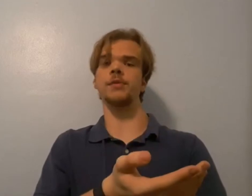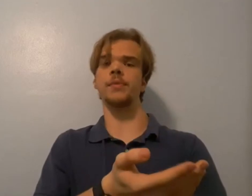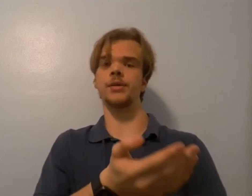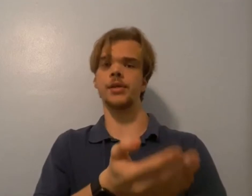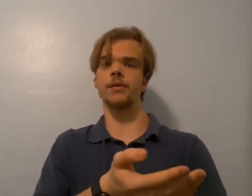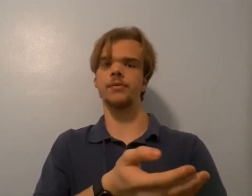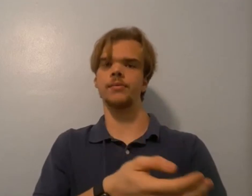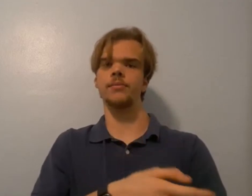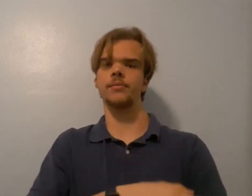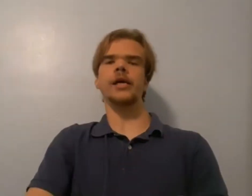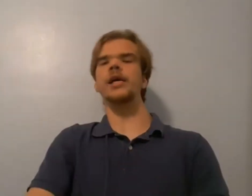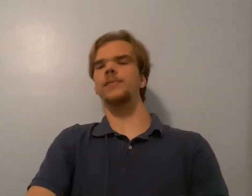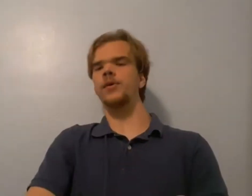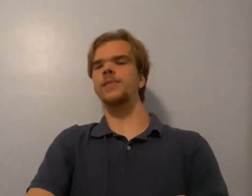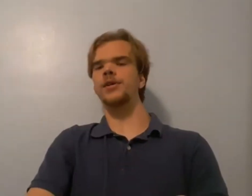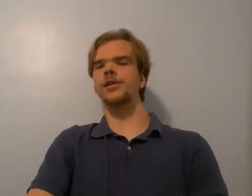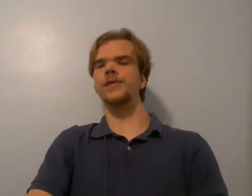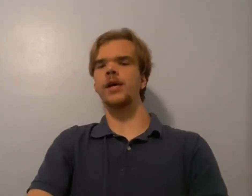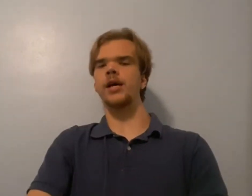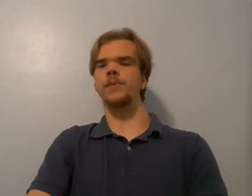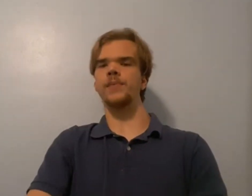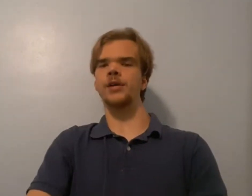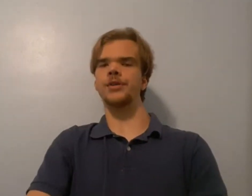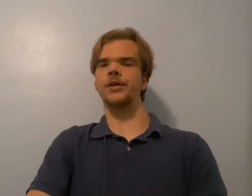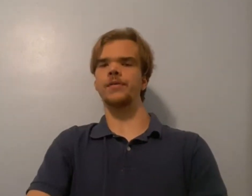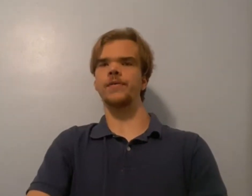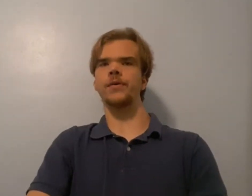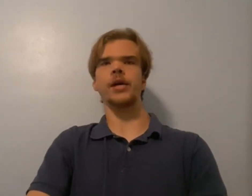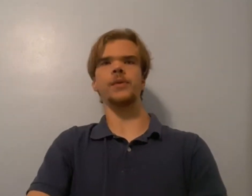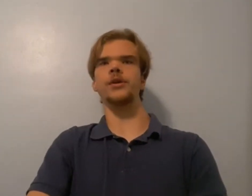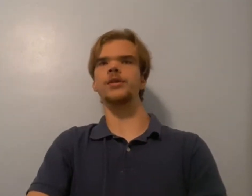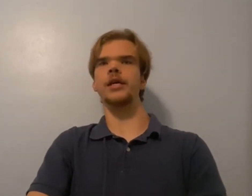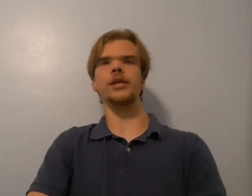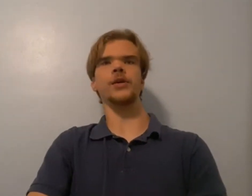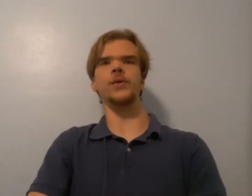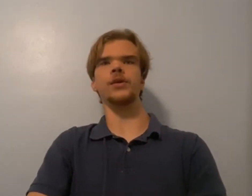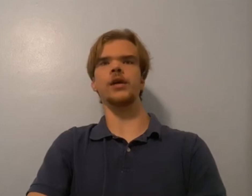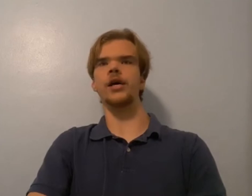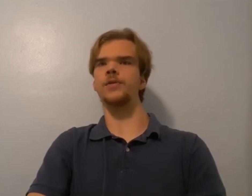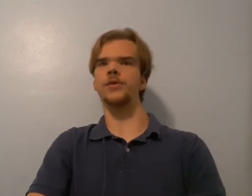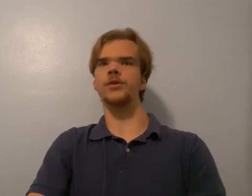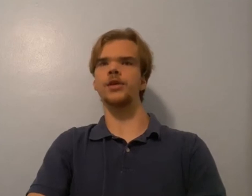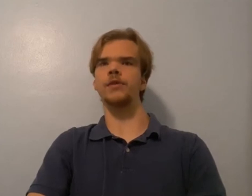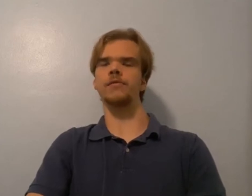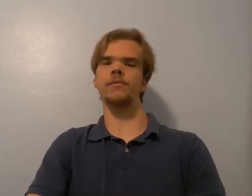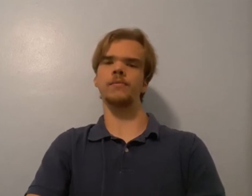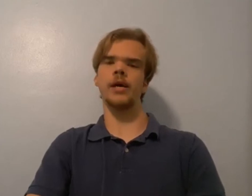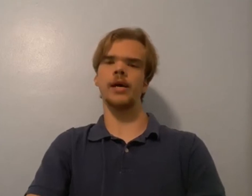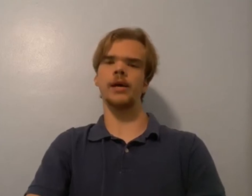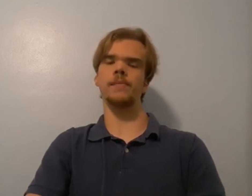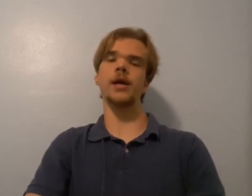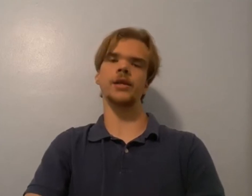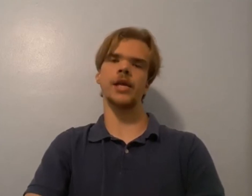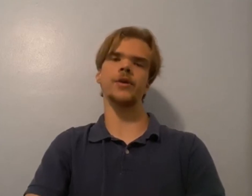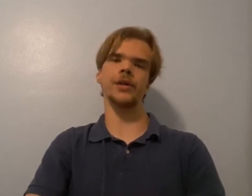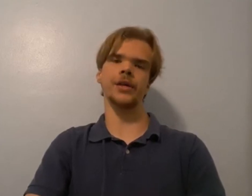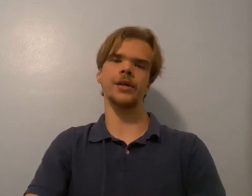stuff myself. I kind of put myself on a budget for how much I can do with Osborne stuff, uh, monetarily.